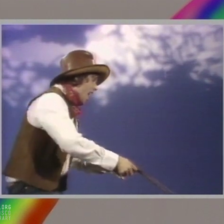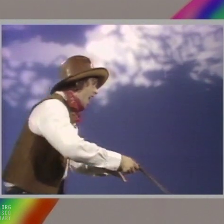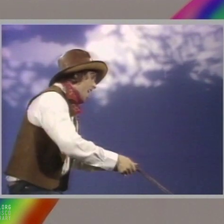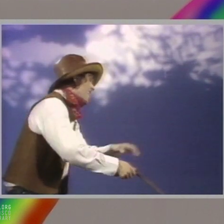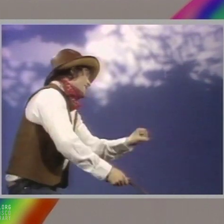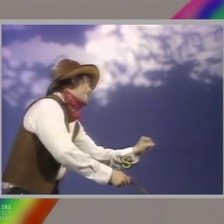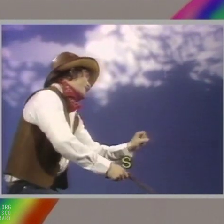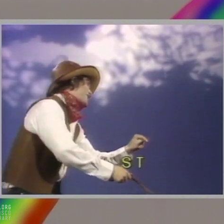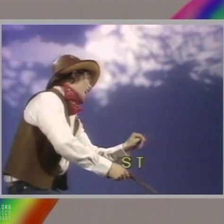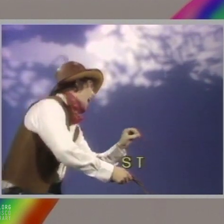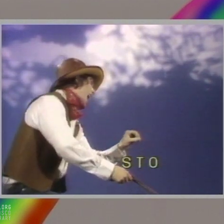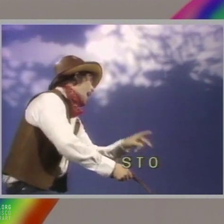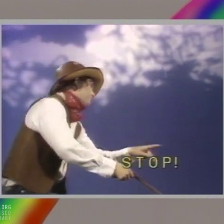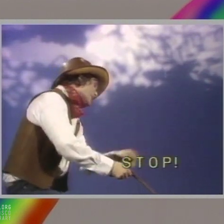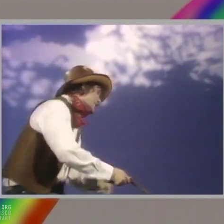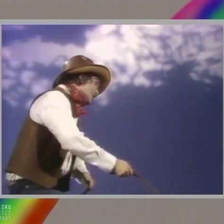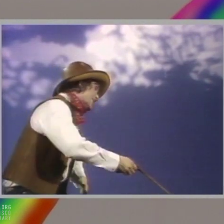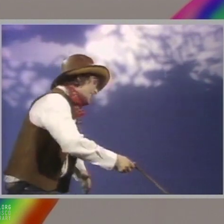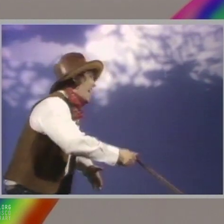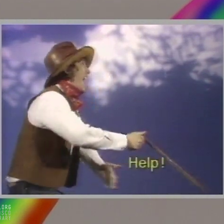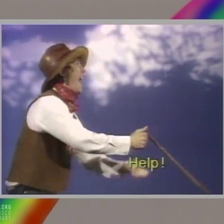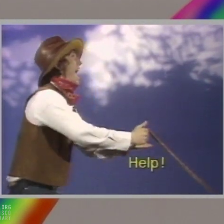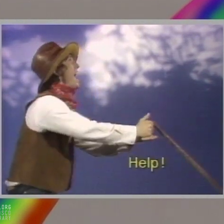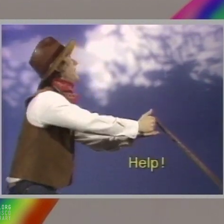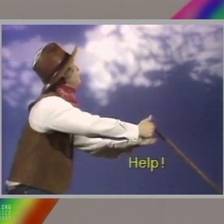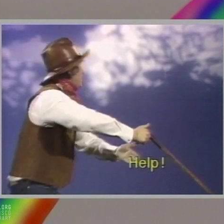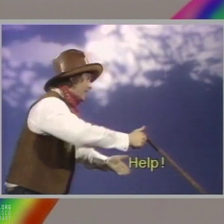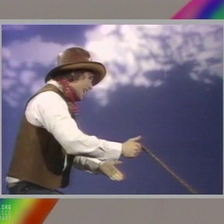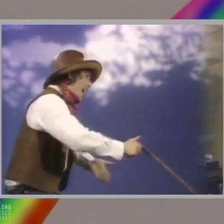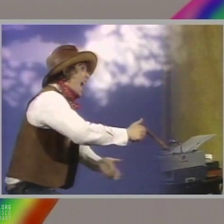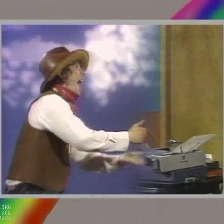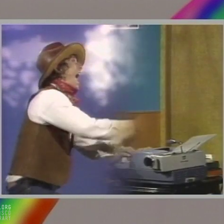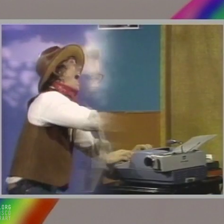Stop! Help! Help!